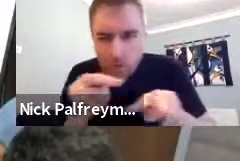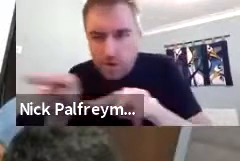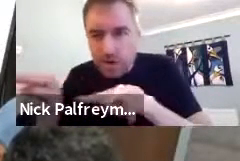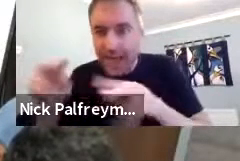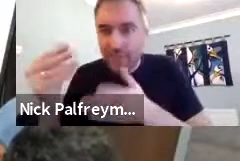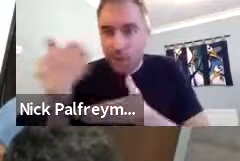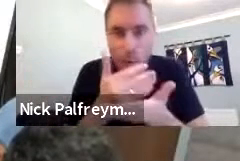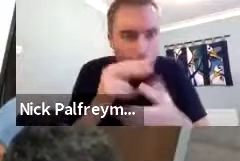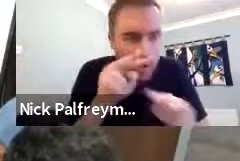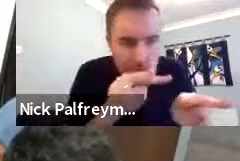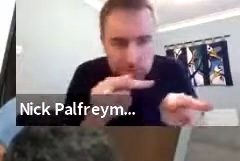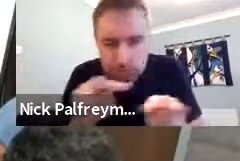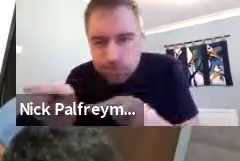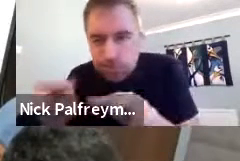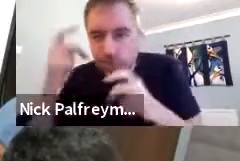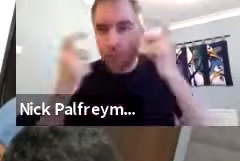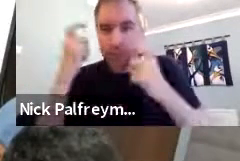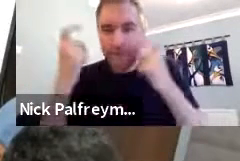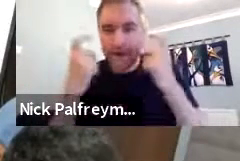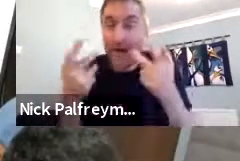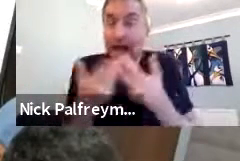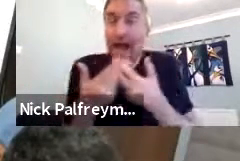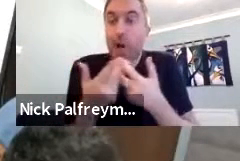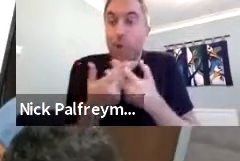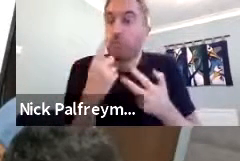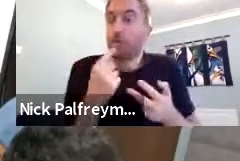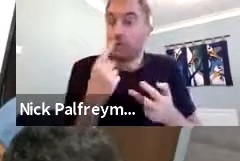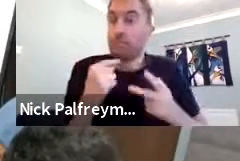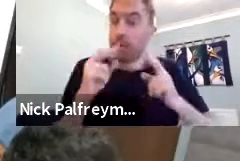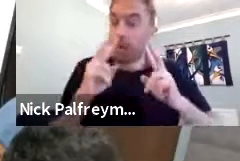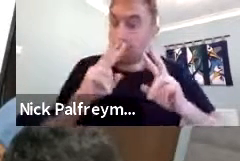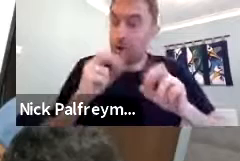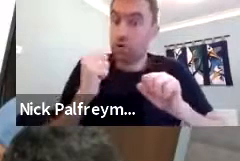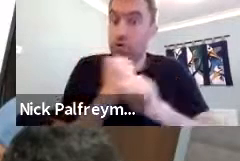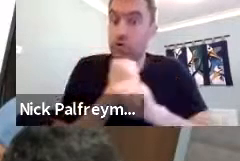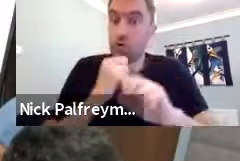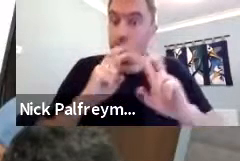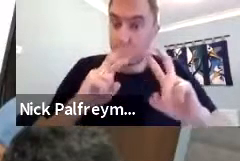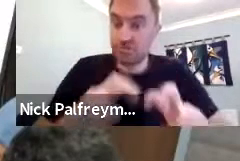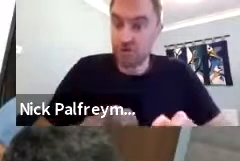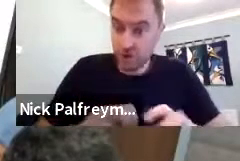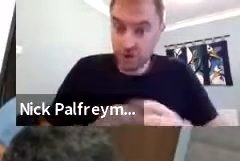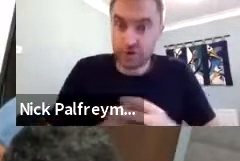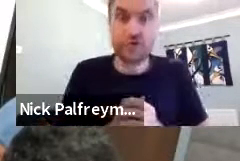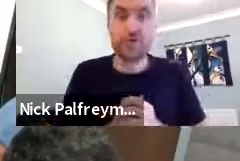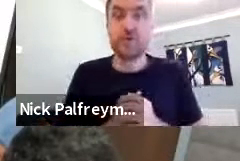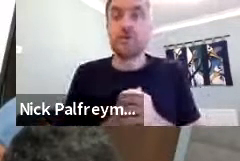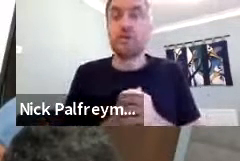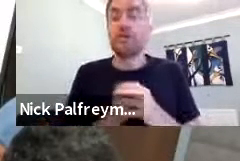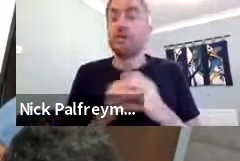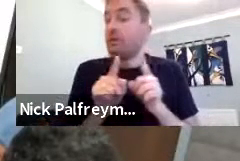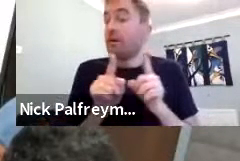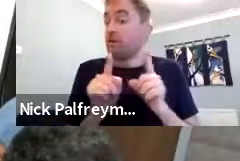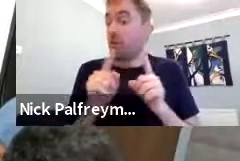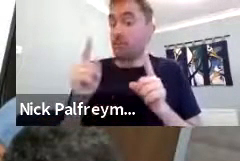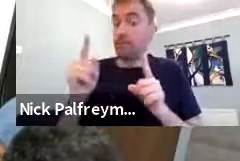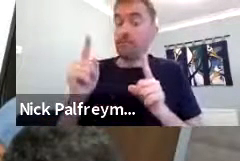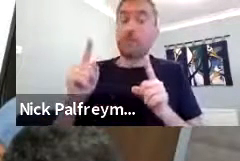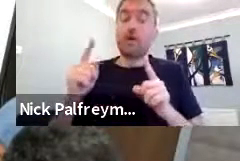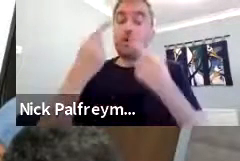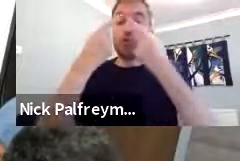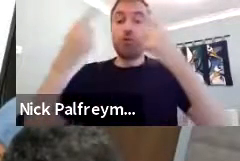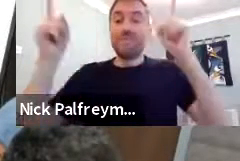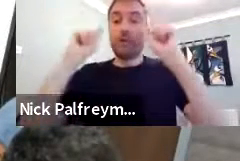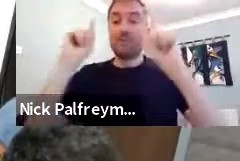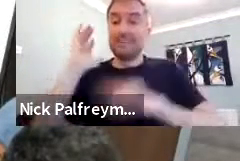And then we looked at the data in Elan and everything that we'd been able to capture to do that